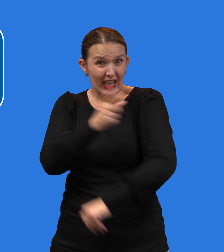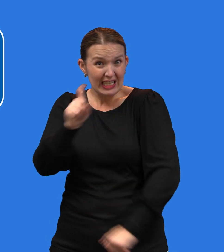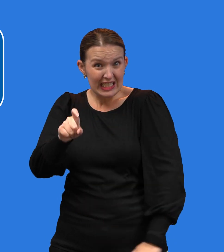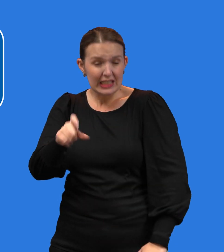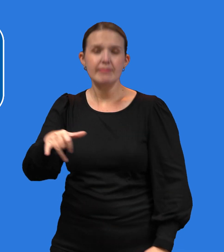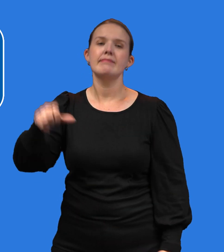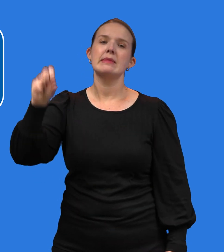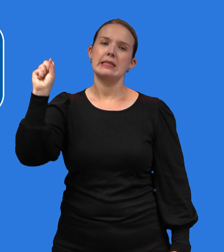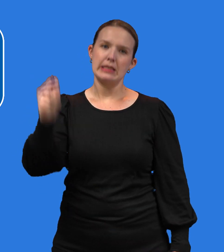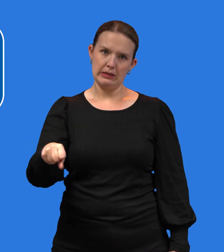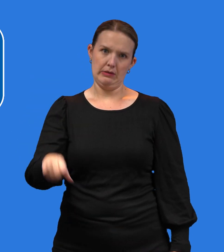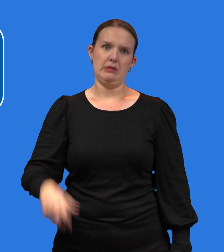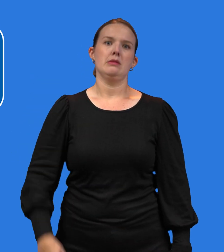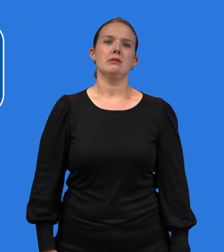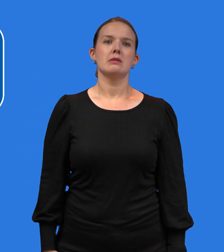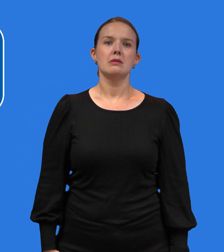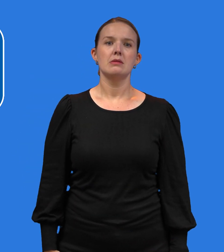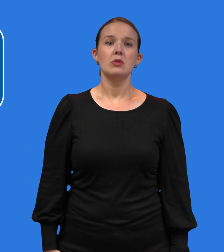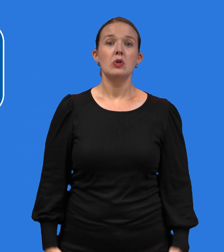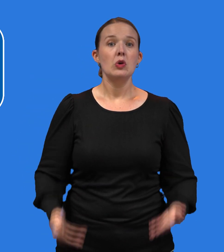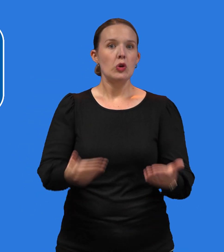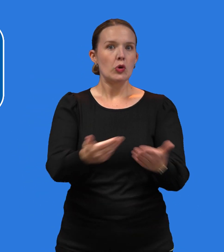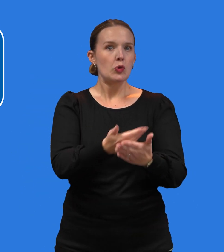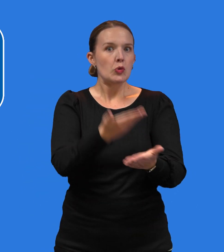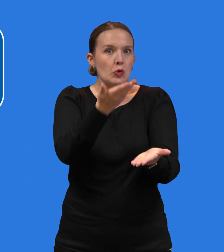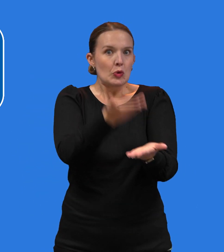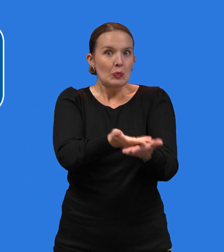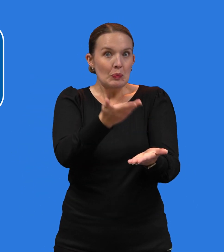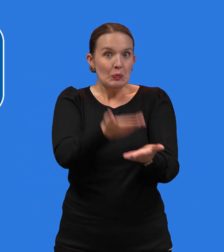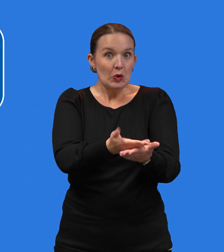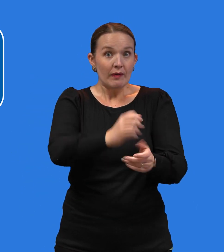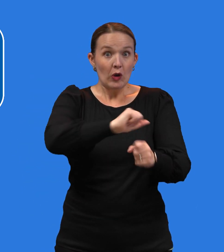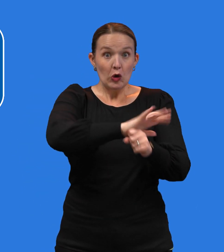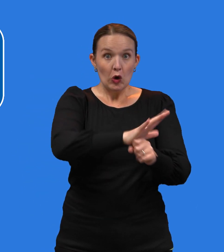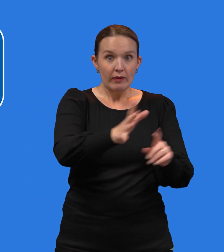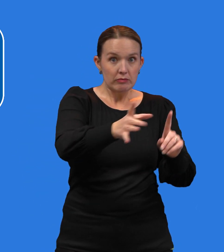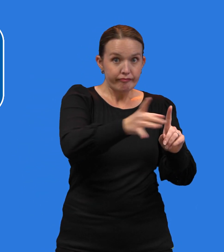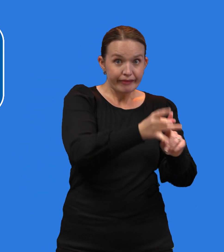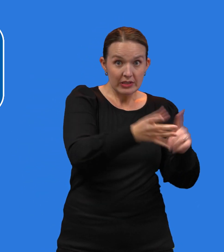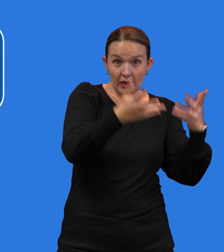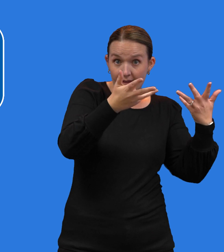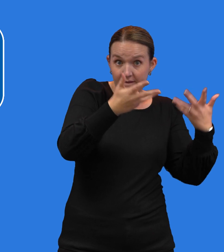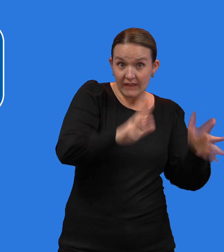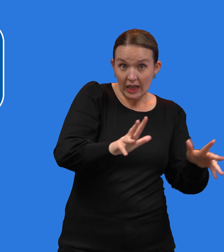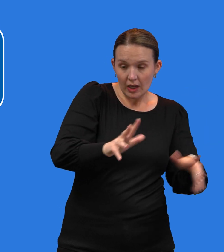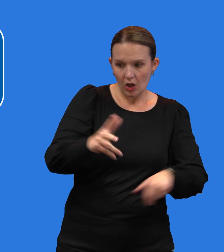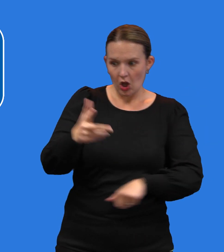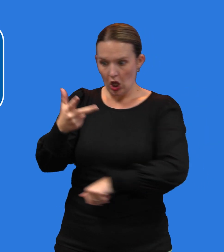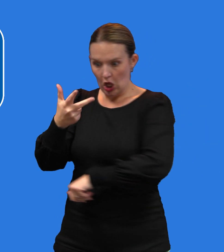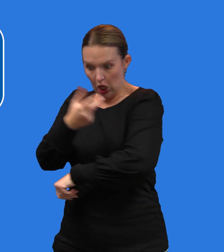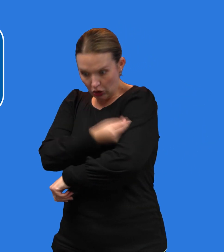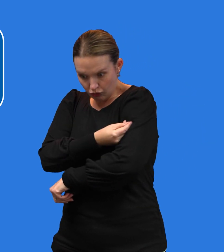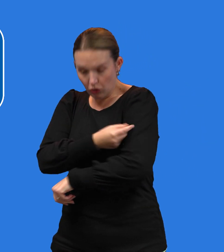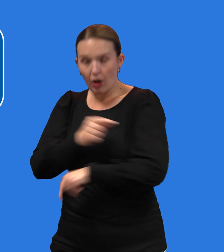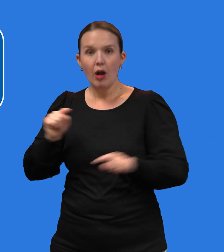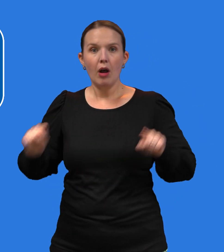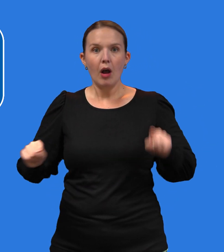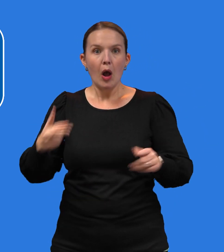Emerging evidence indicates that people can get added protection by getting vaccinated after